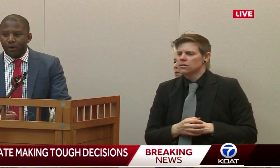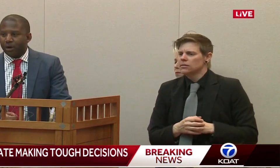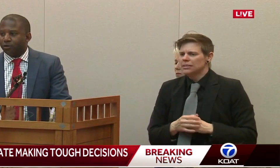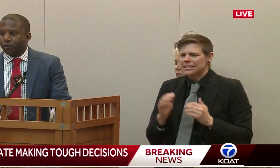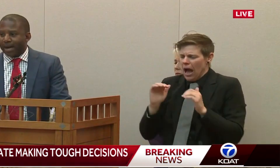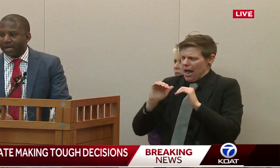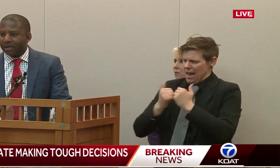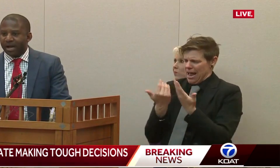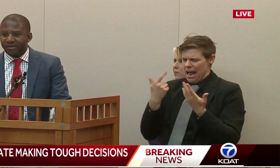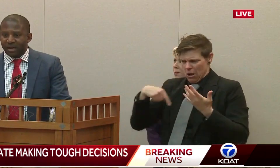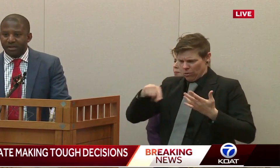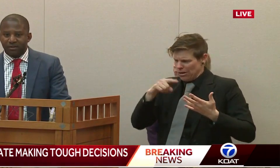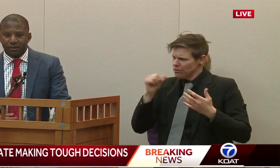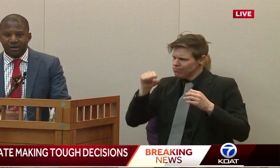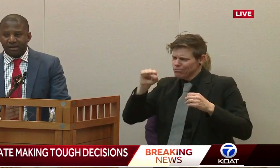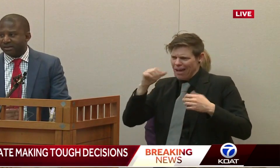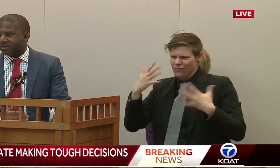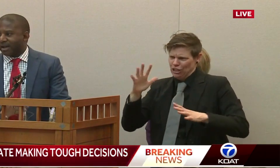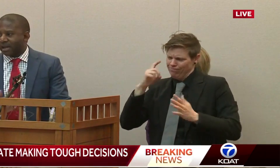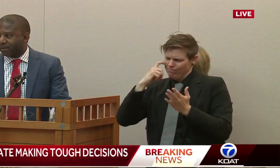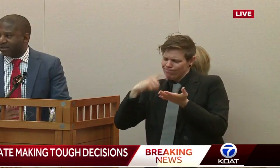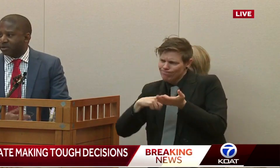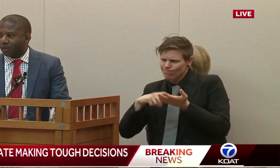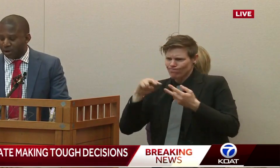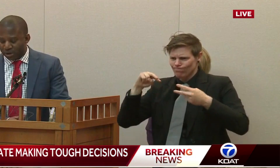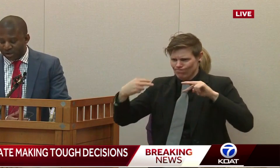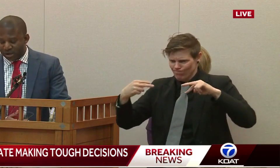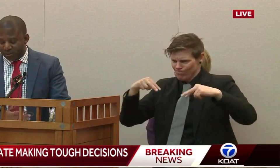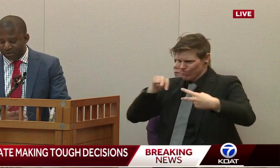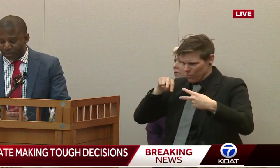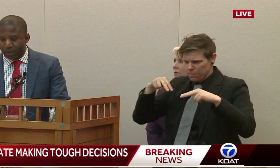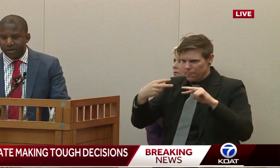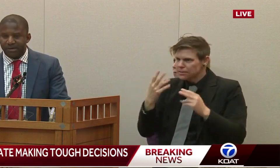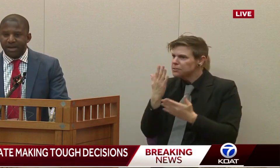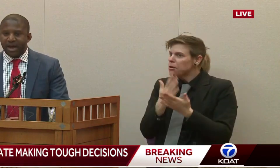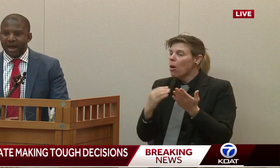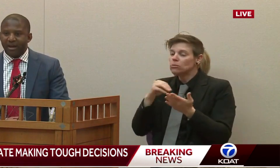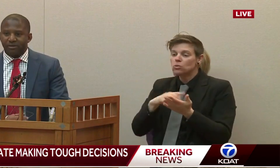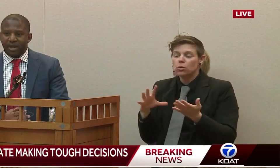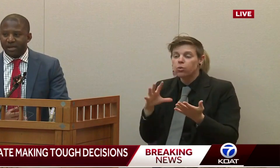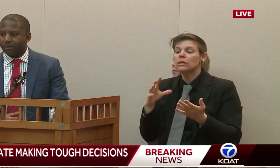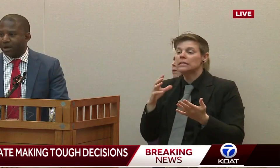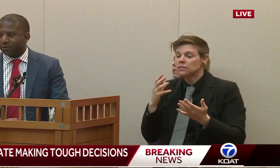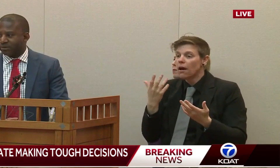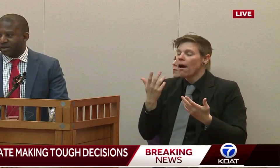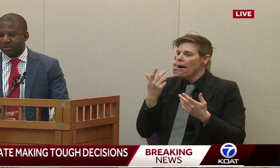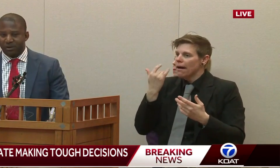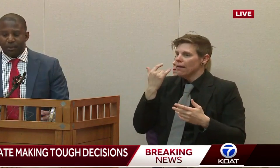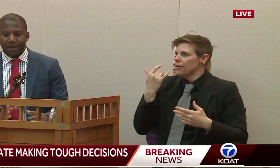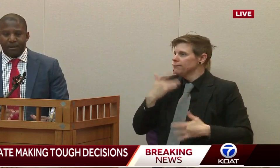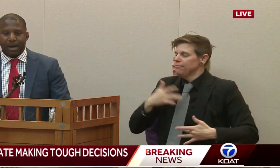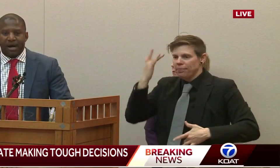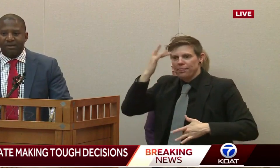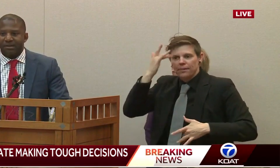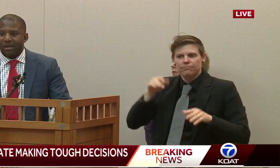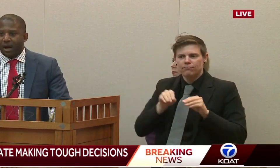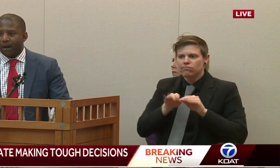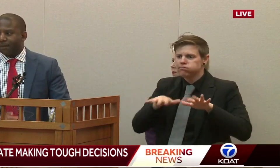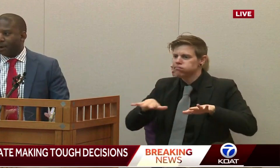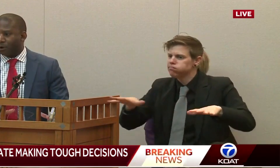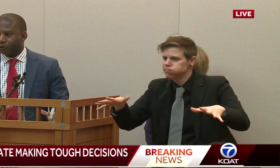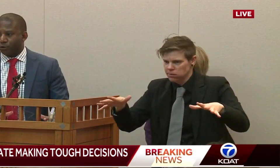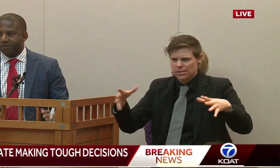for tracking and isolating students as this dynamic situation continues to progress and taking the measures to continue to minimize